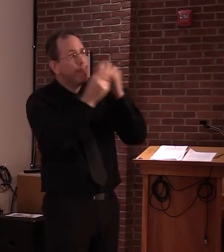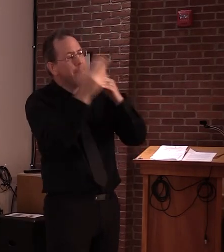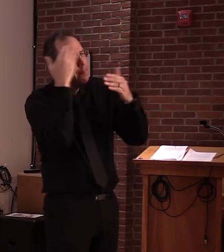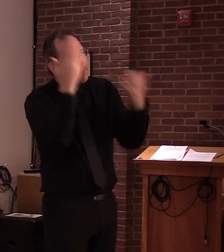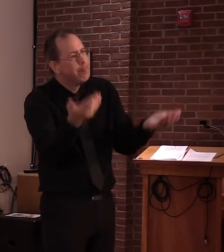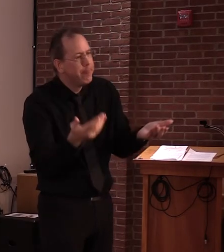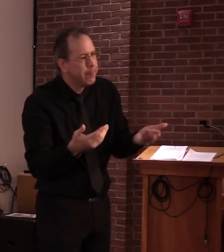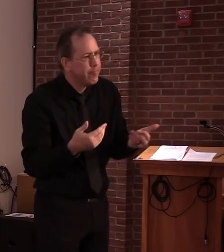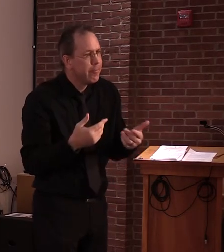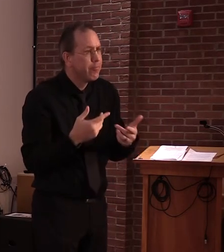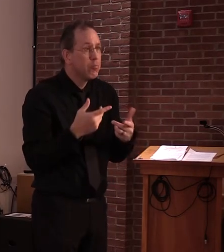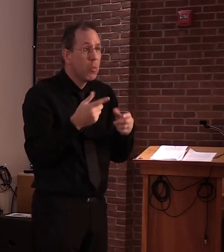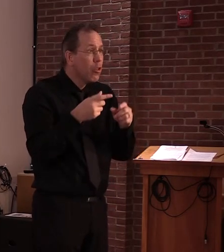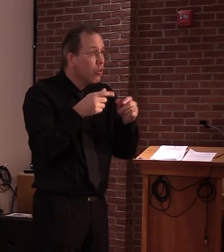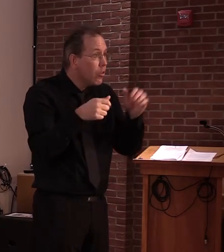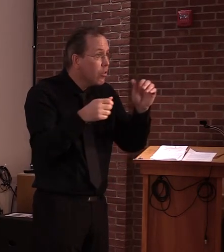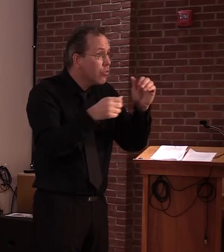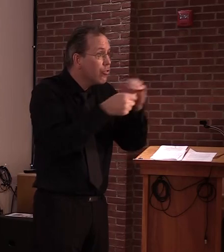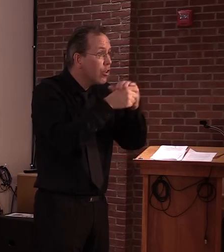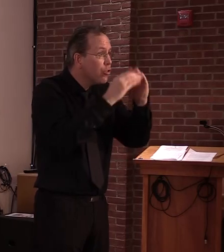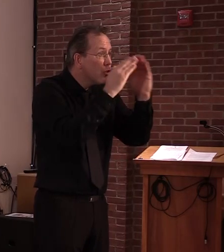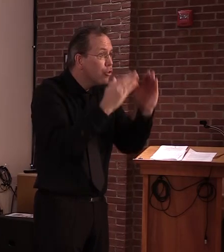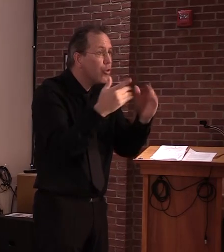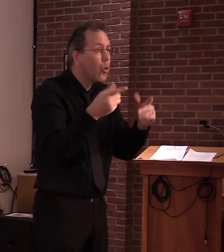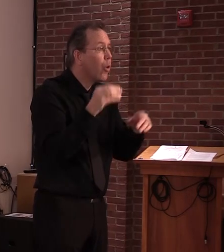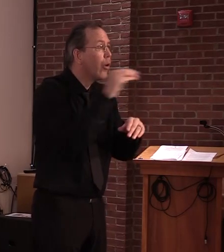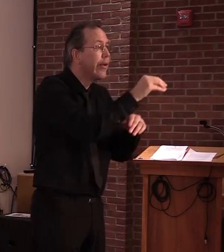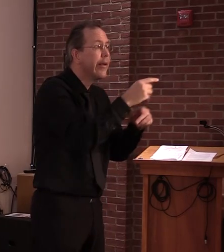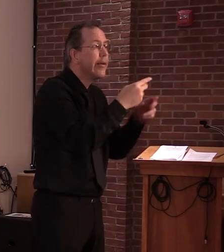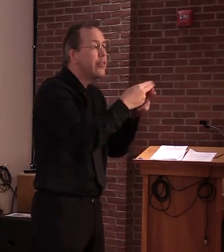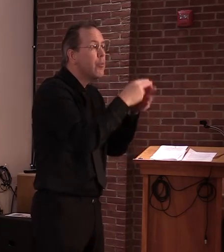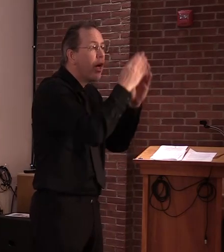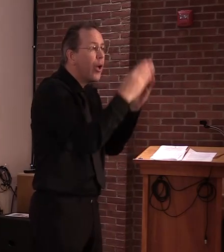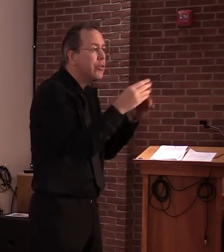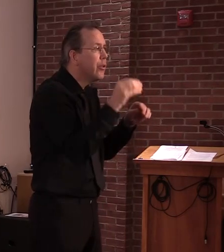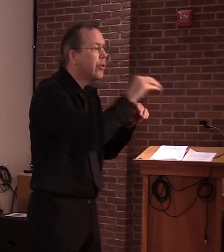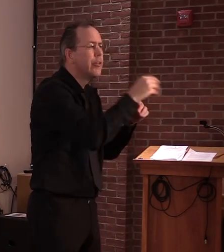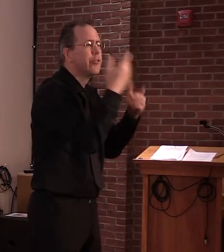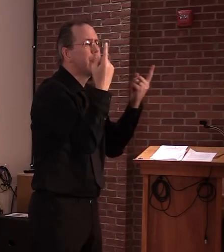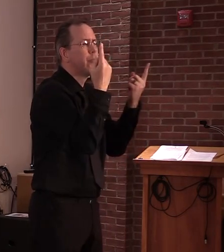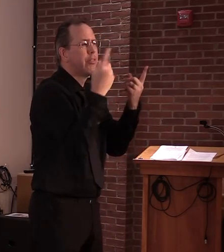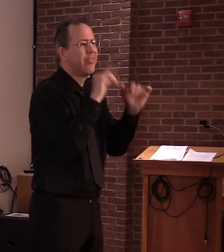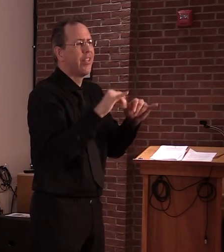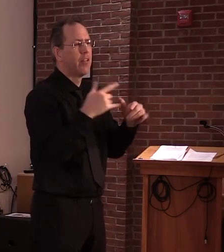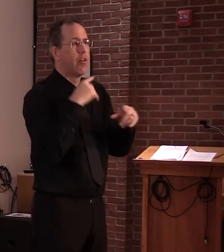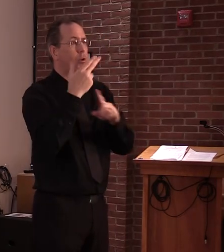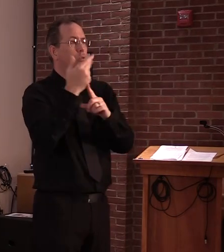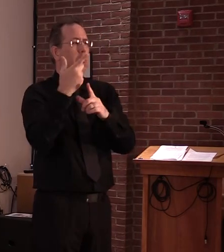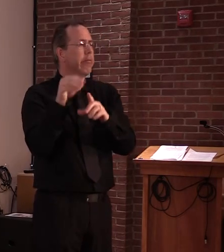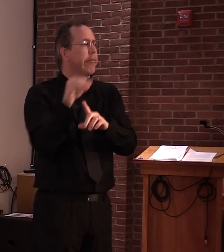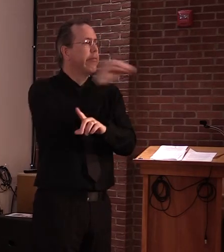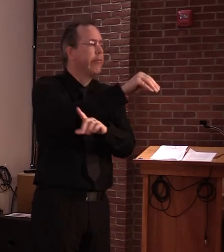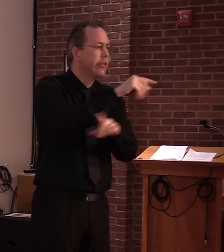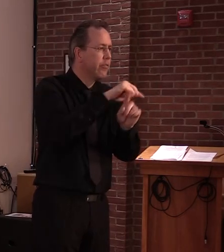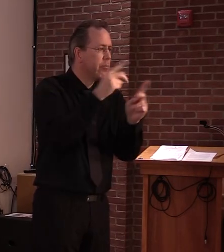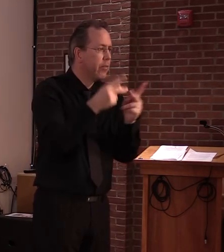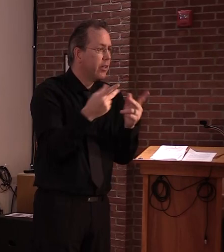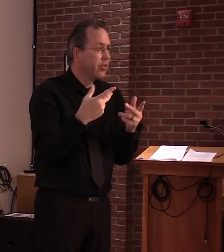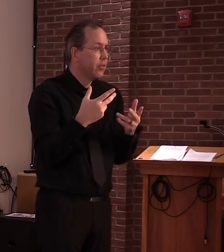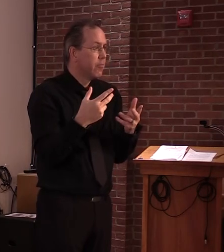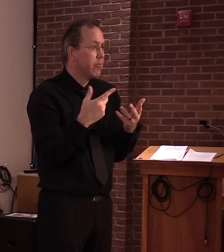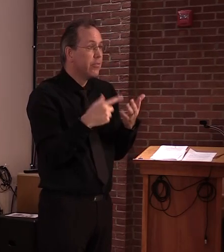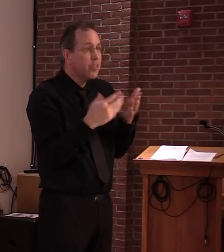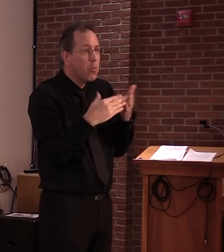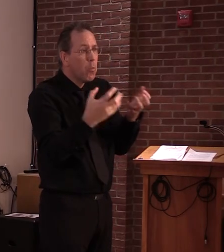sort of thing. Those are the things that we're looking at right now. And we'd like to do as, as expeditiously as possible, but as